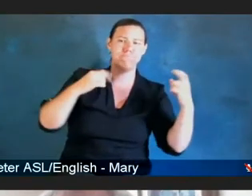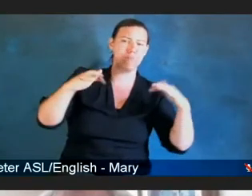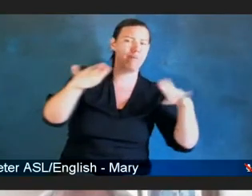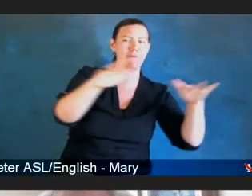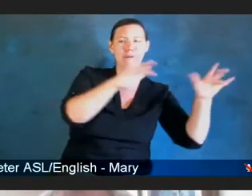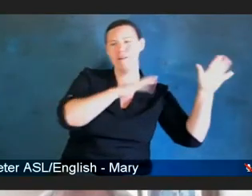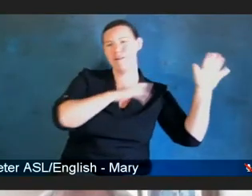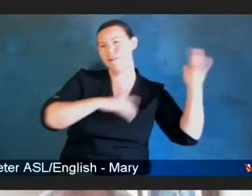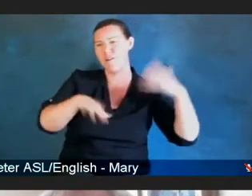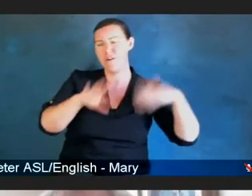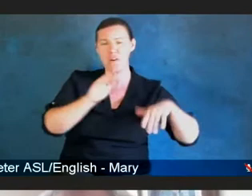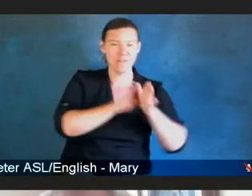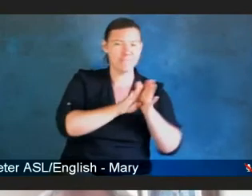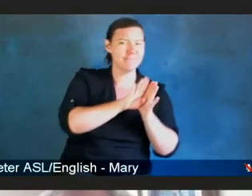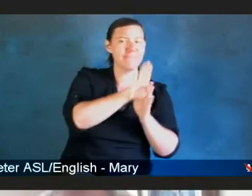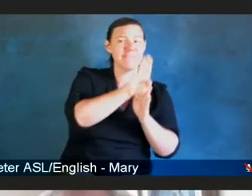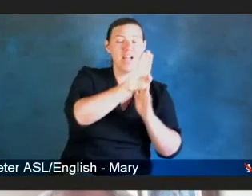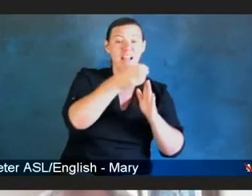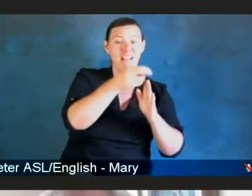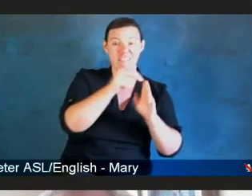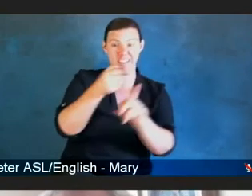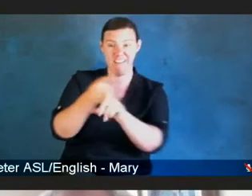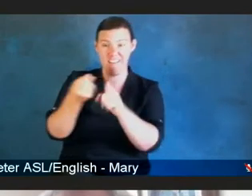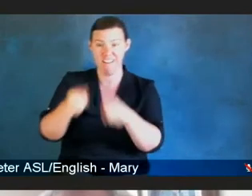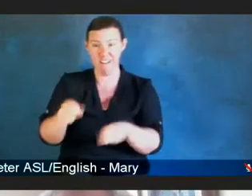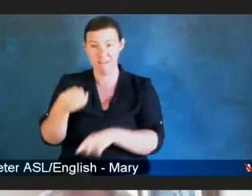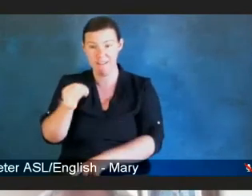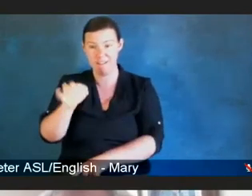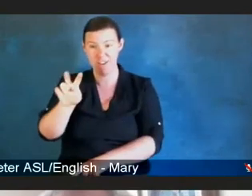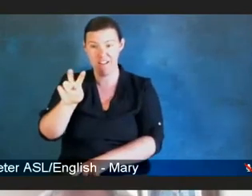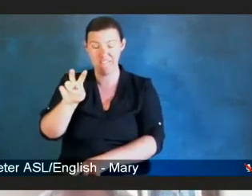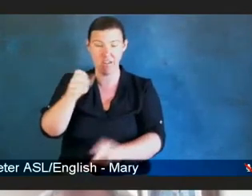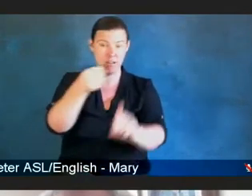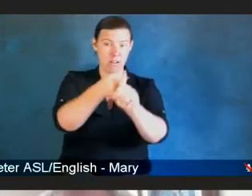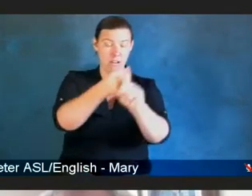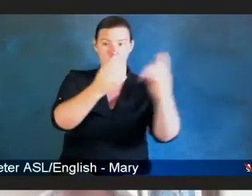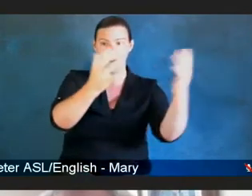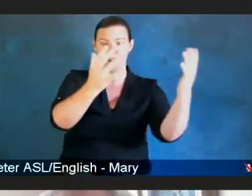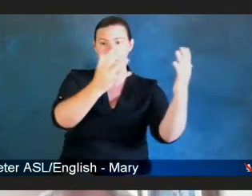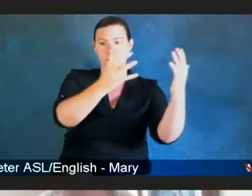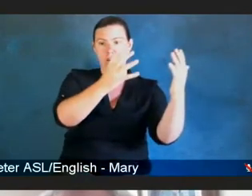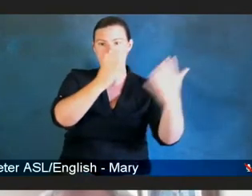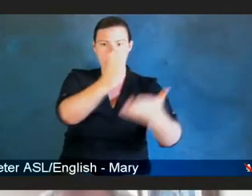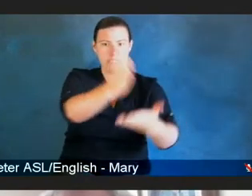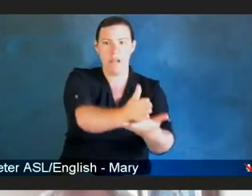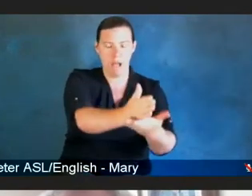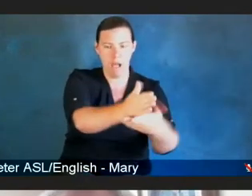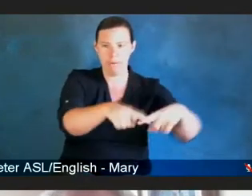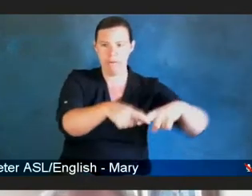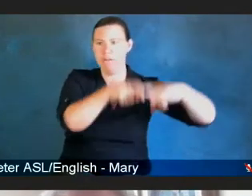a full stop, in regards to that celebration of self or celebration of community.